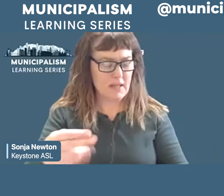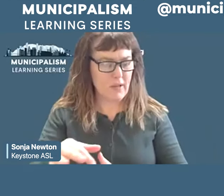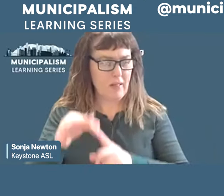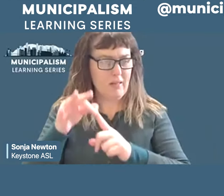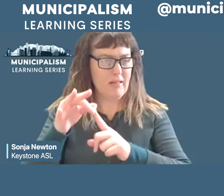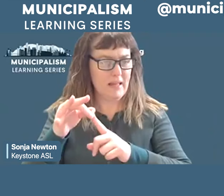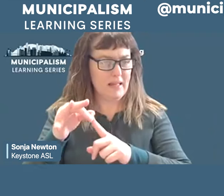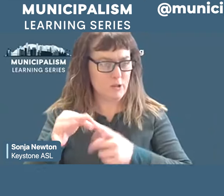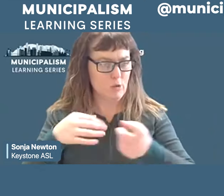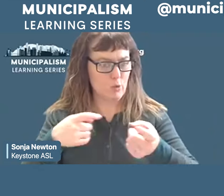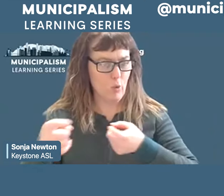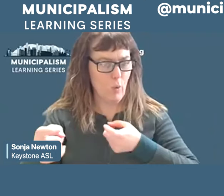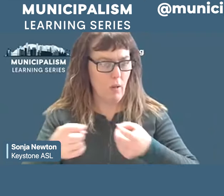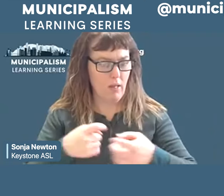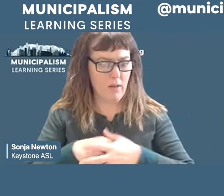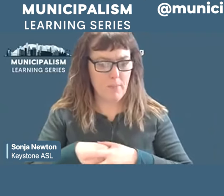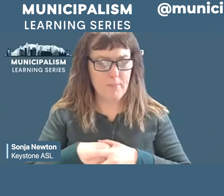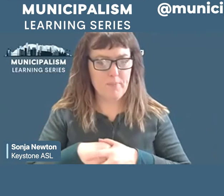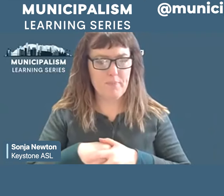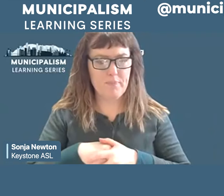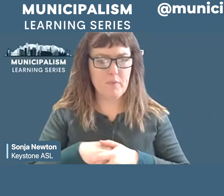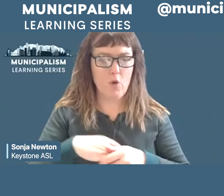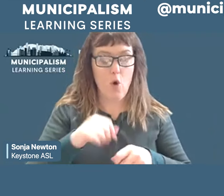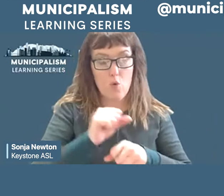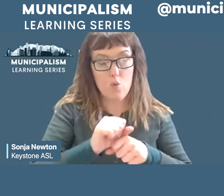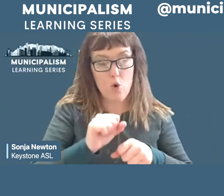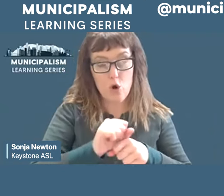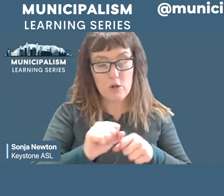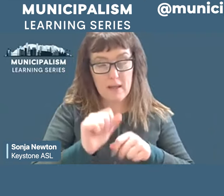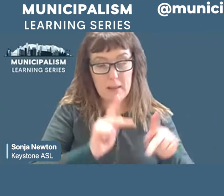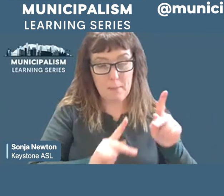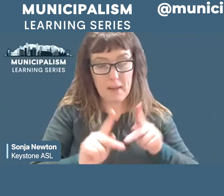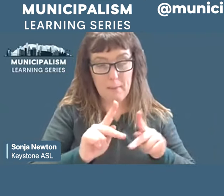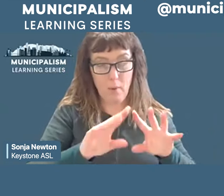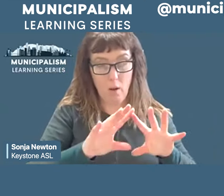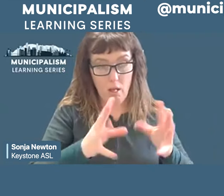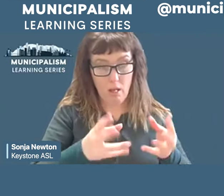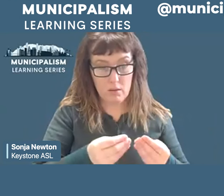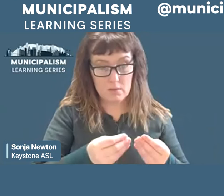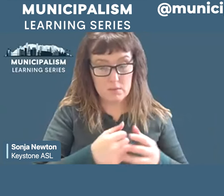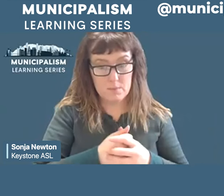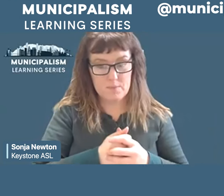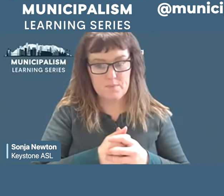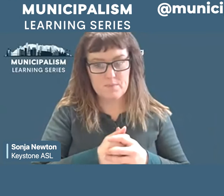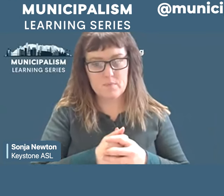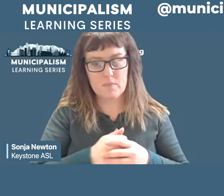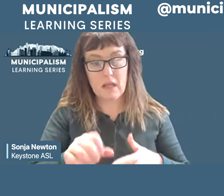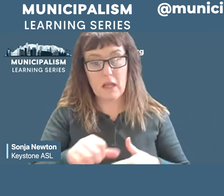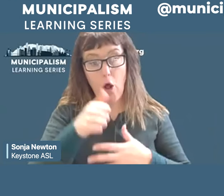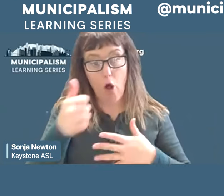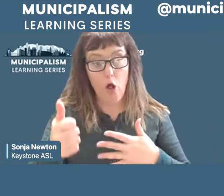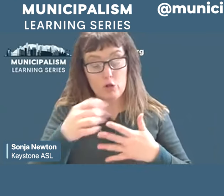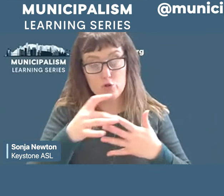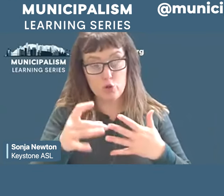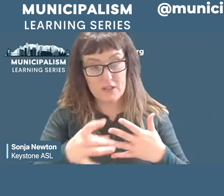through the struggle of working people, and that is critical of an alternative, and yes, let's speak